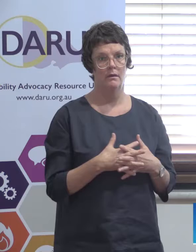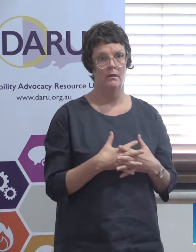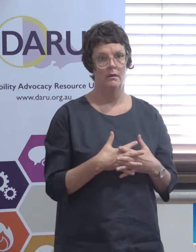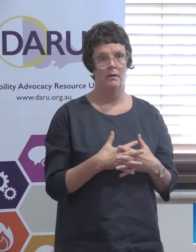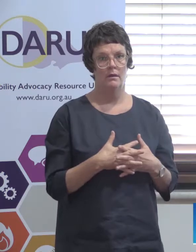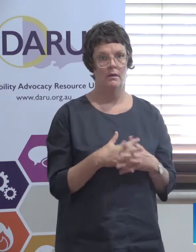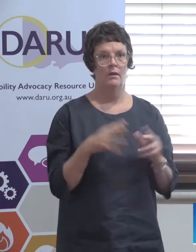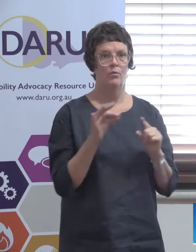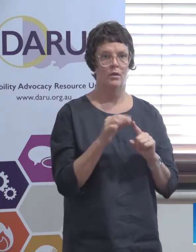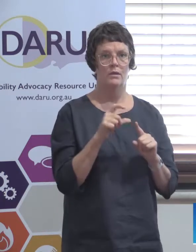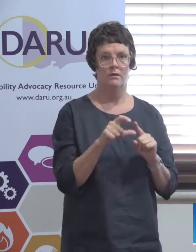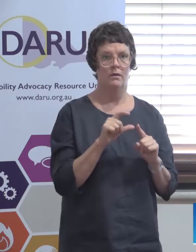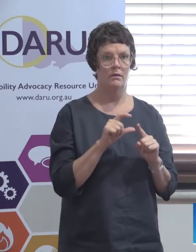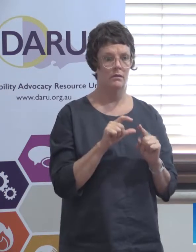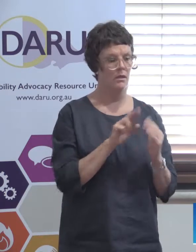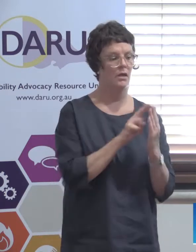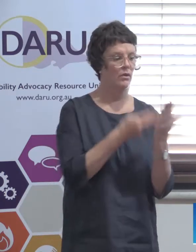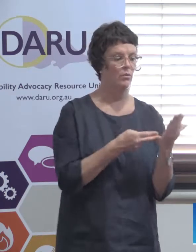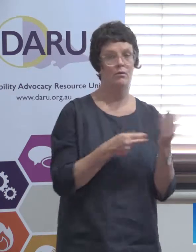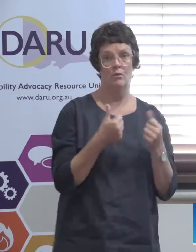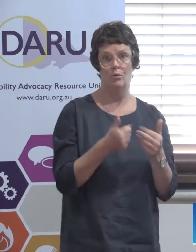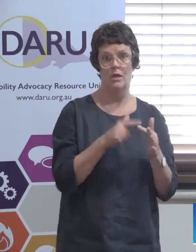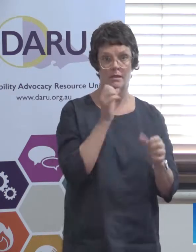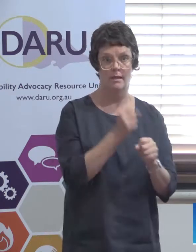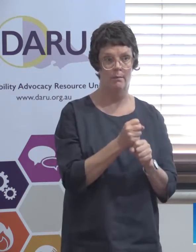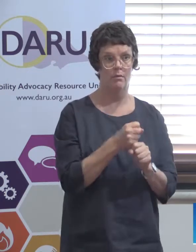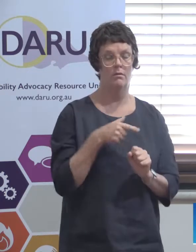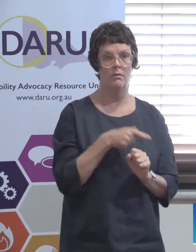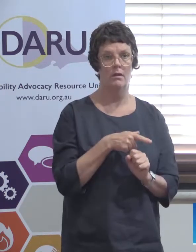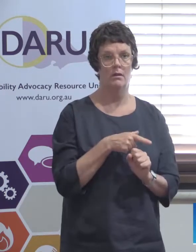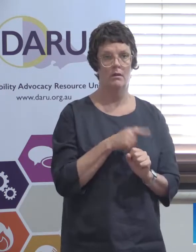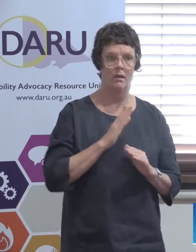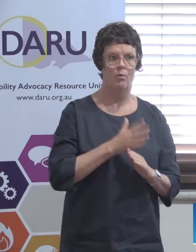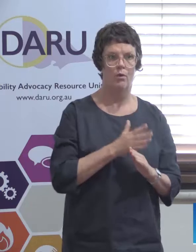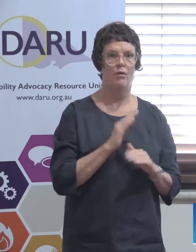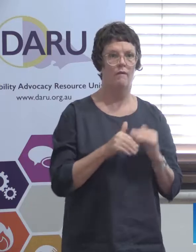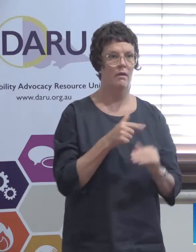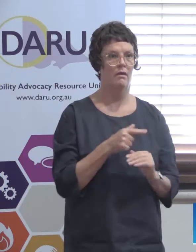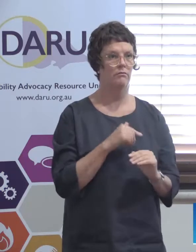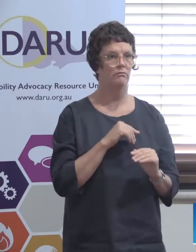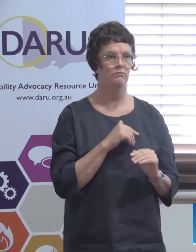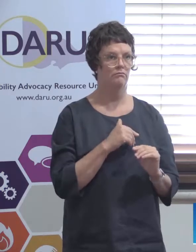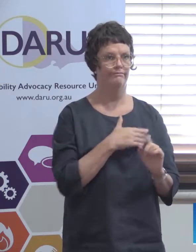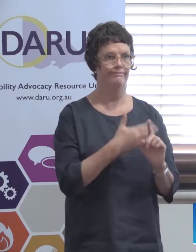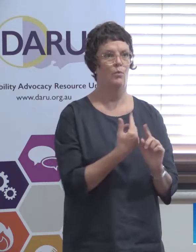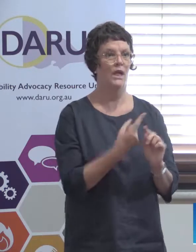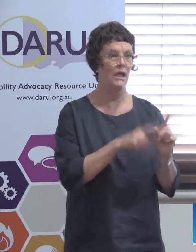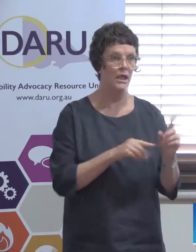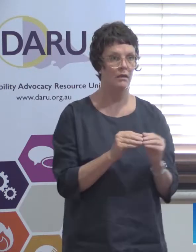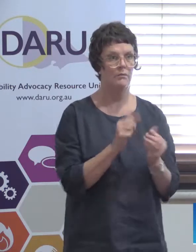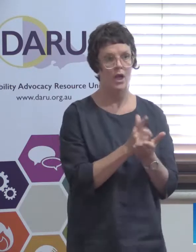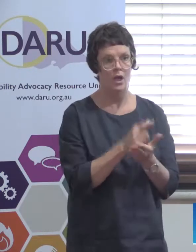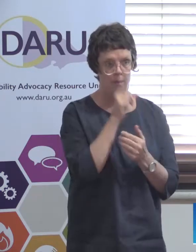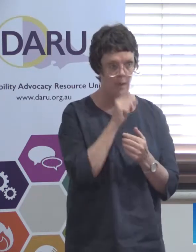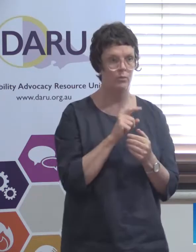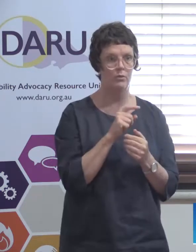the productivity commission report is a good example isn't it of something that took you know they worked on that for I don't know a year or more lots of people put submissions in they came and